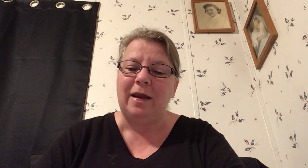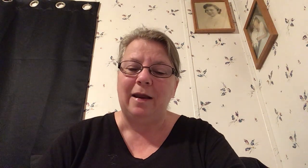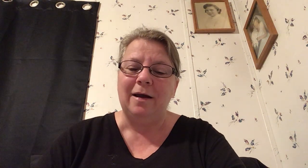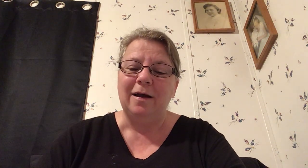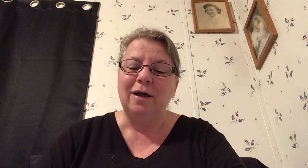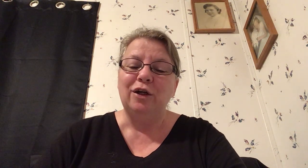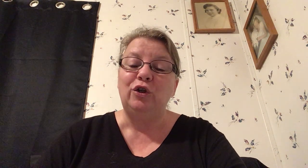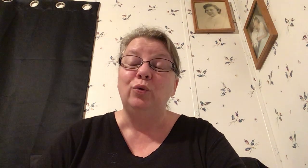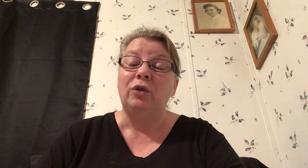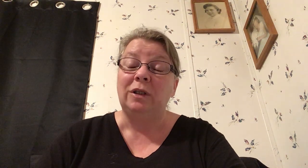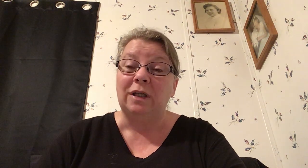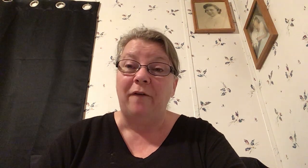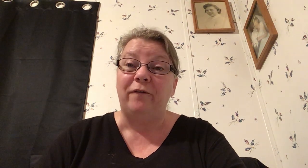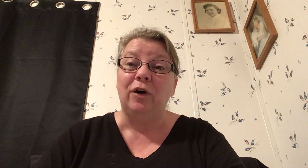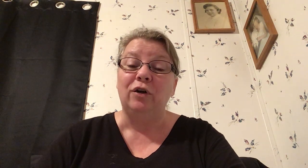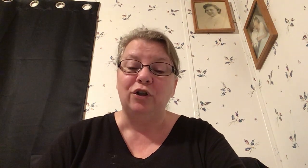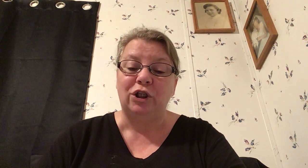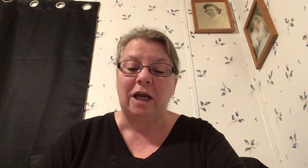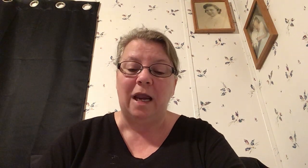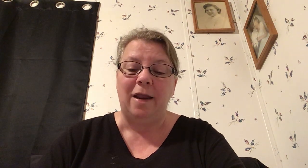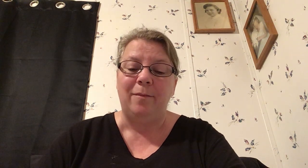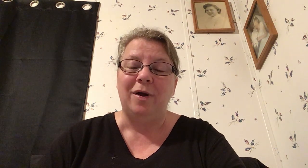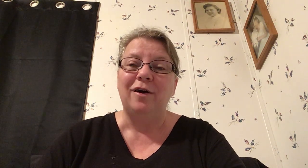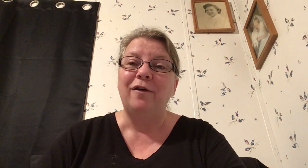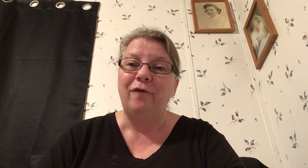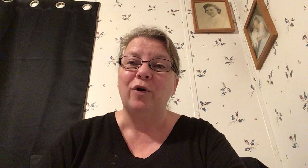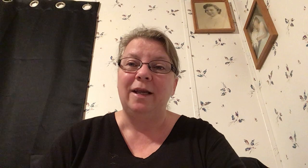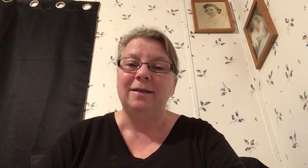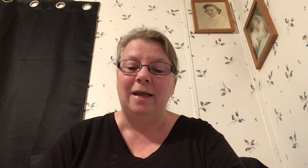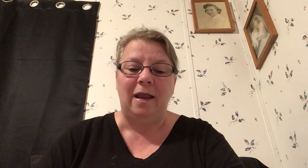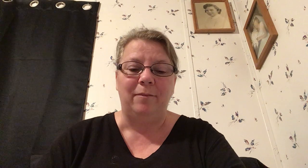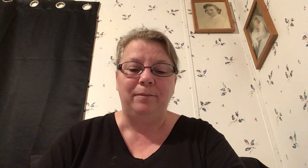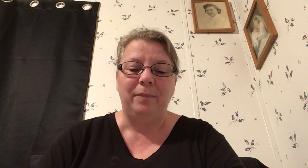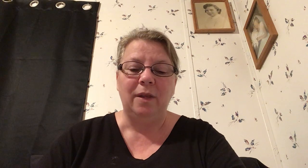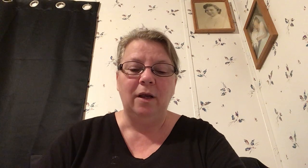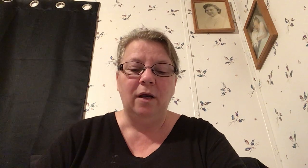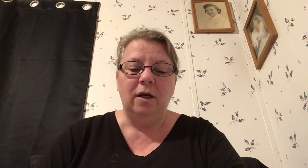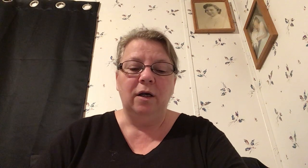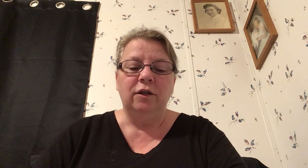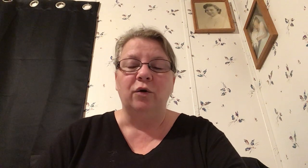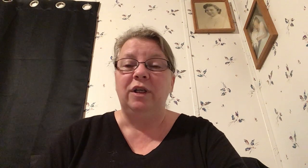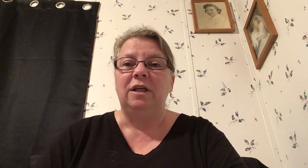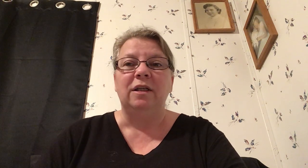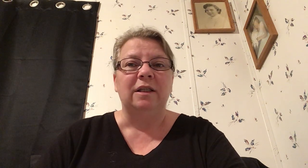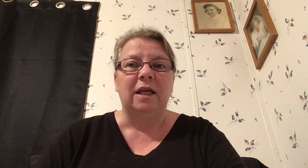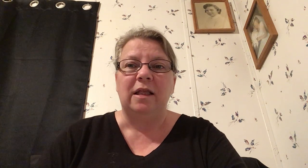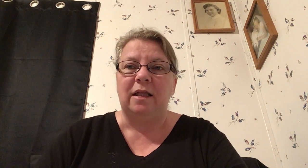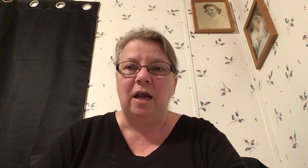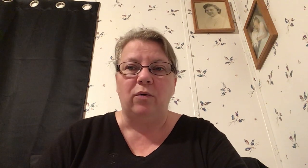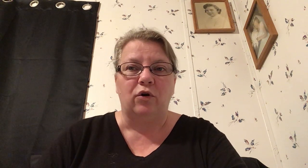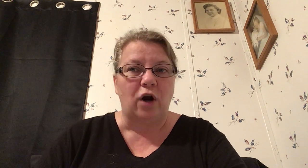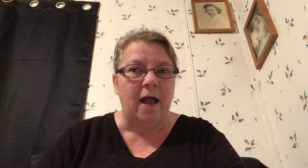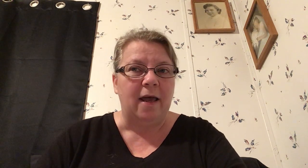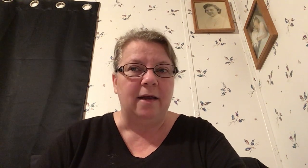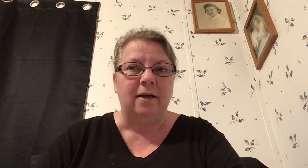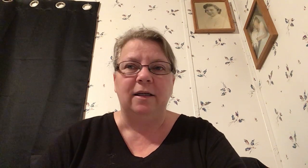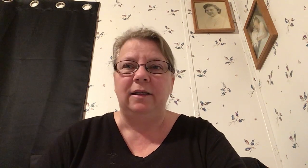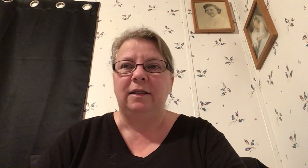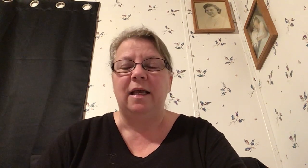to suffer shame for his name so it didn't say that they were crying it didn't say